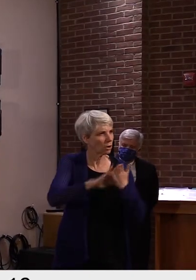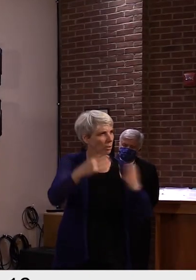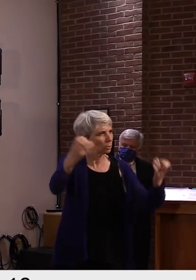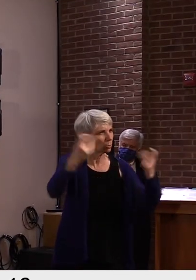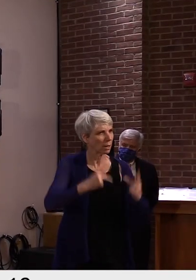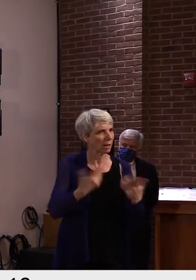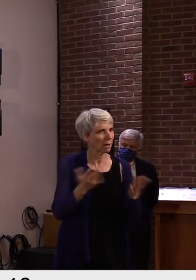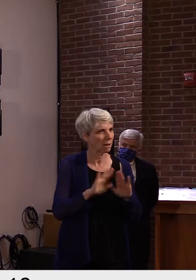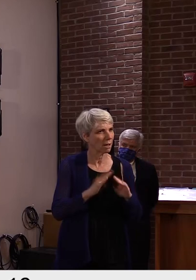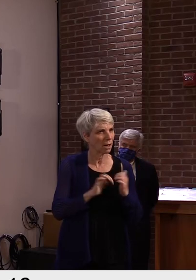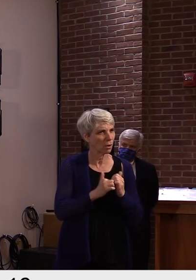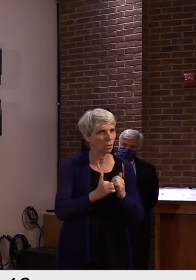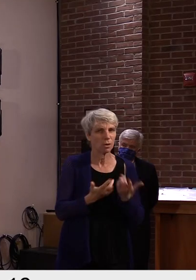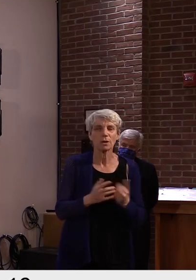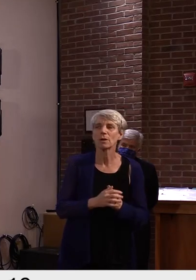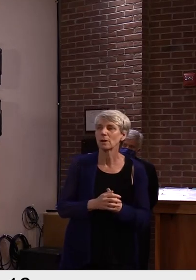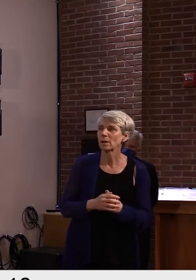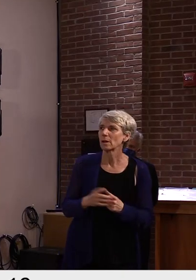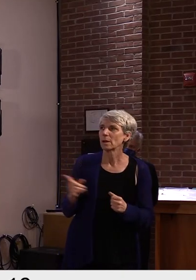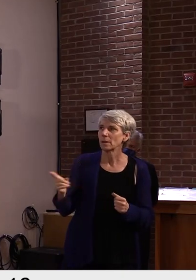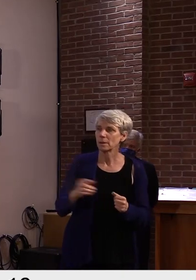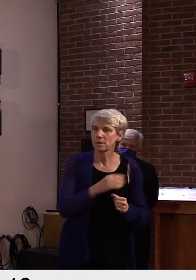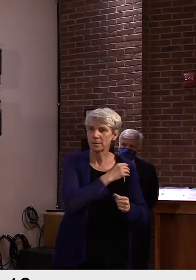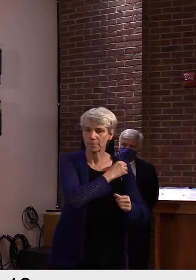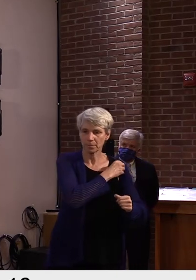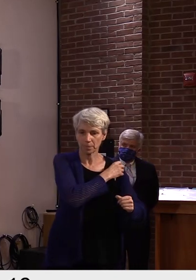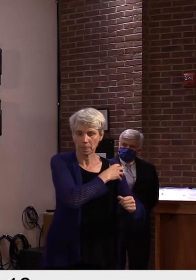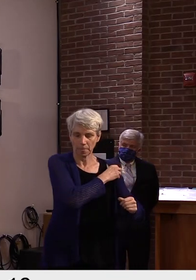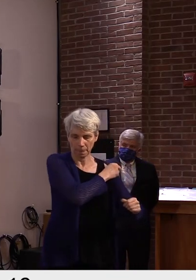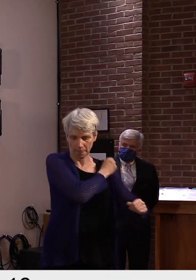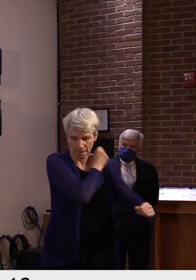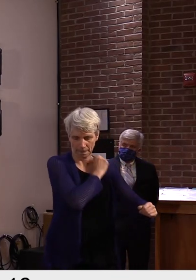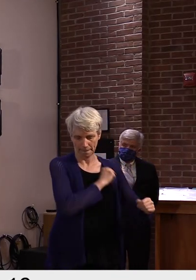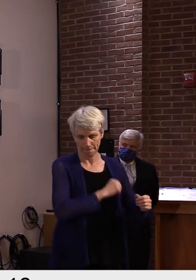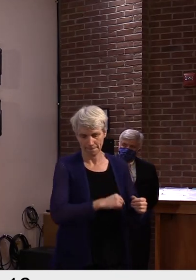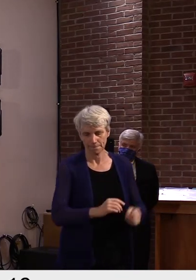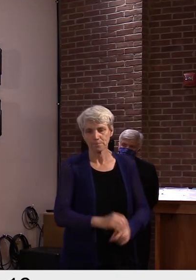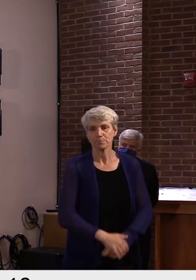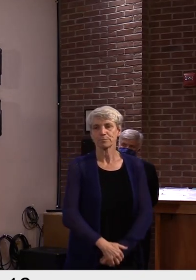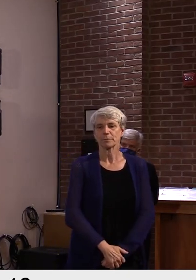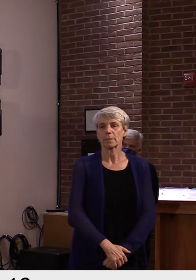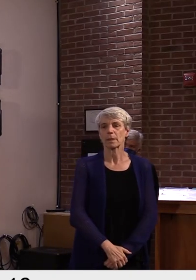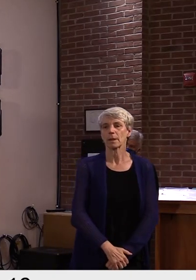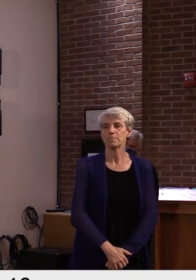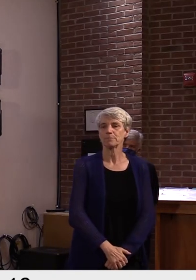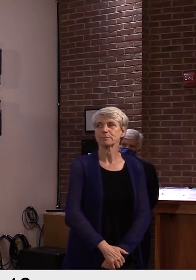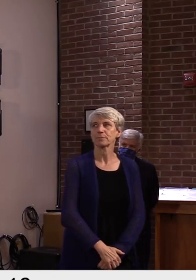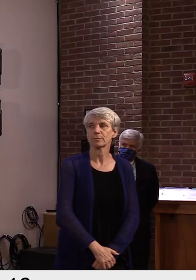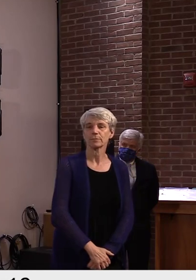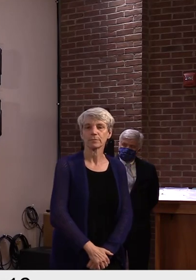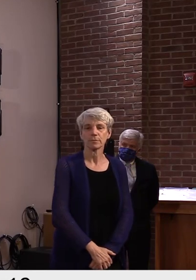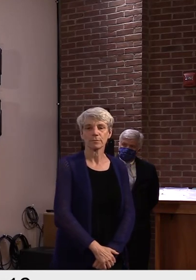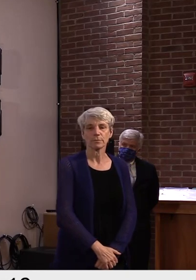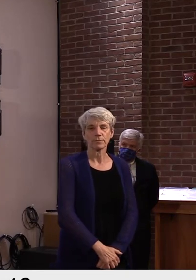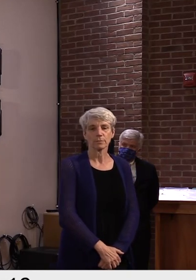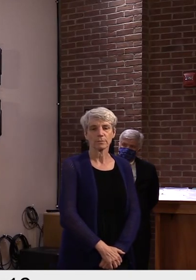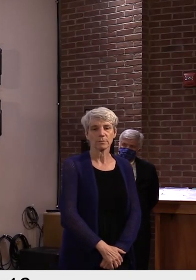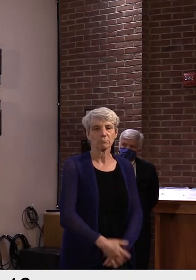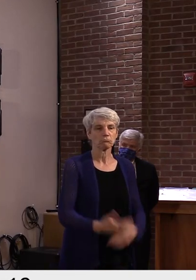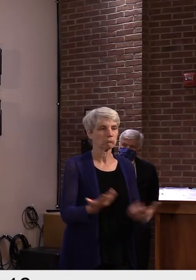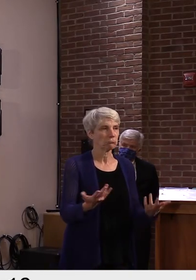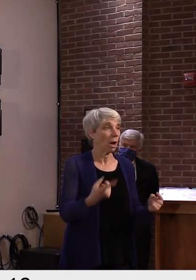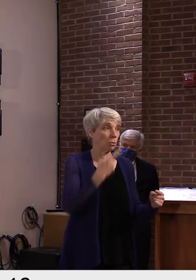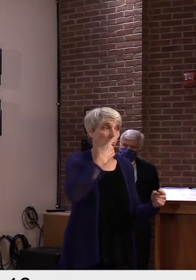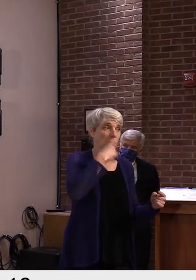I think one thing I can say from the outset, and this isn't going out on a limb, is